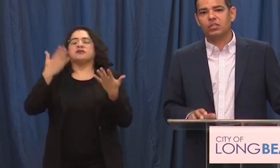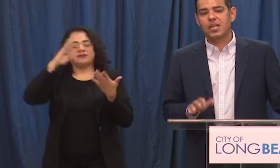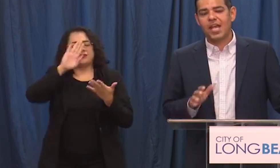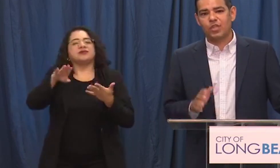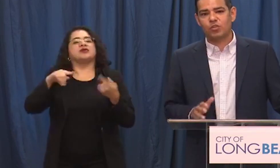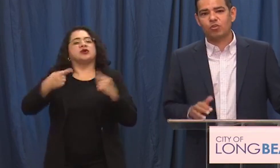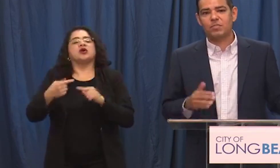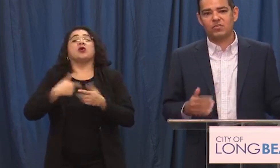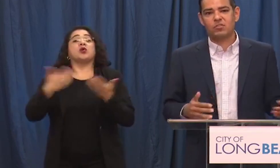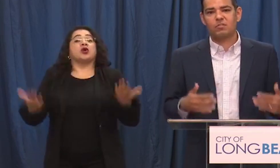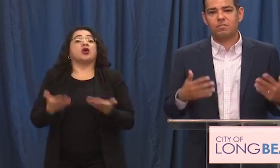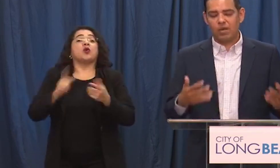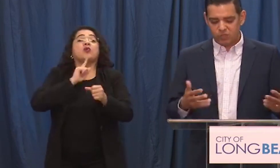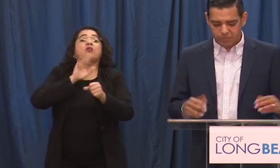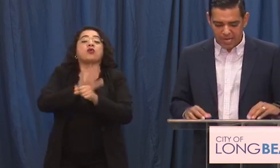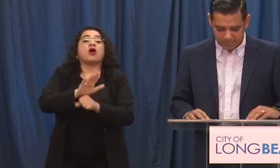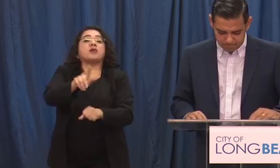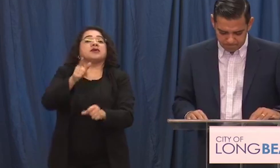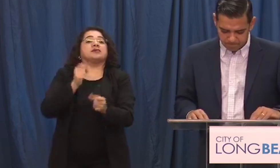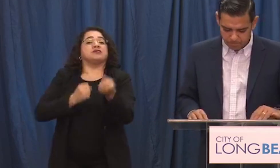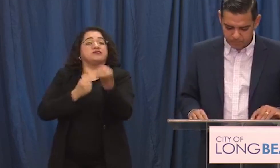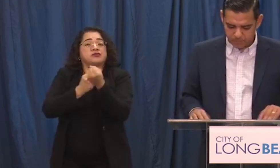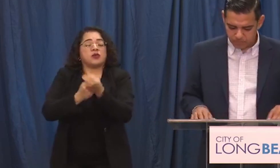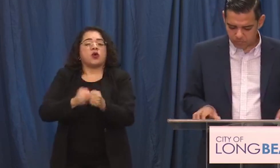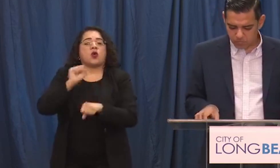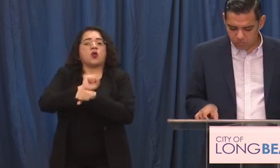rebuild and ensure your business bounces back.